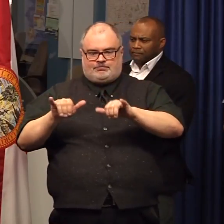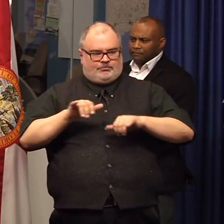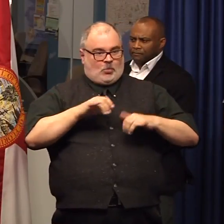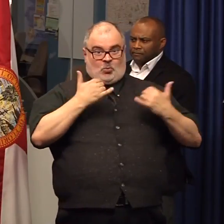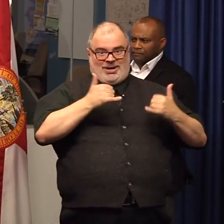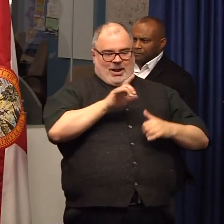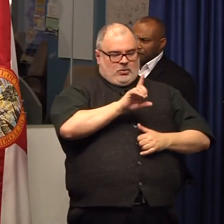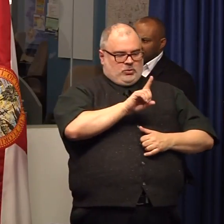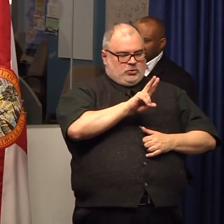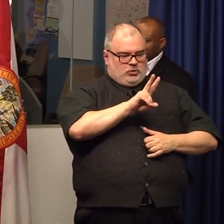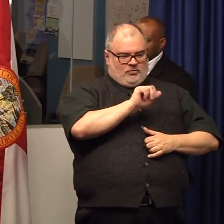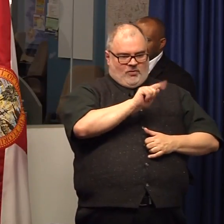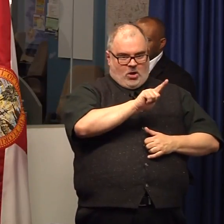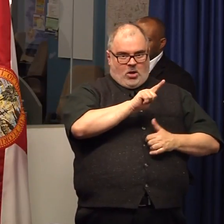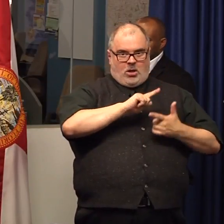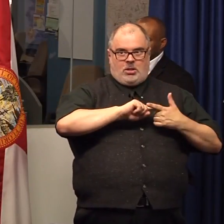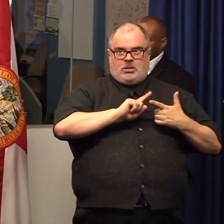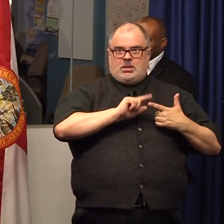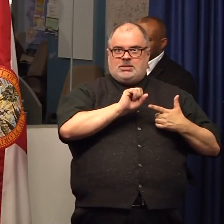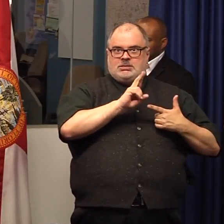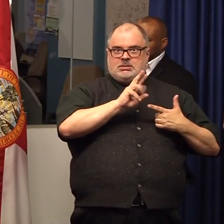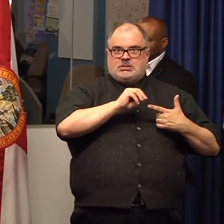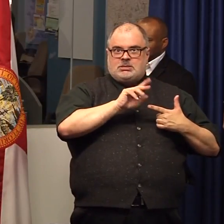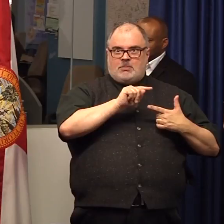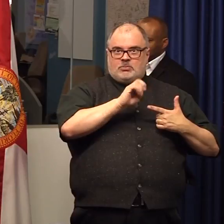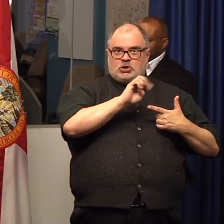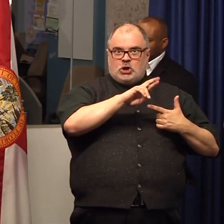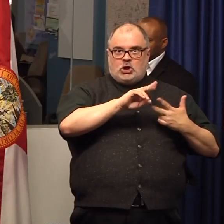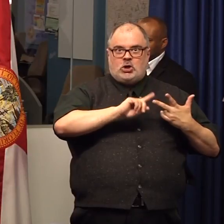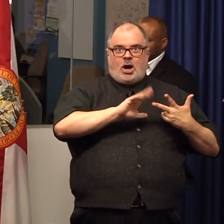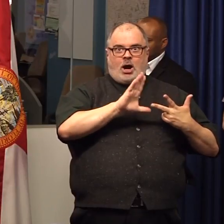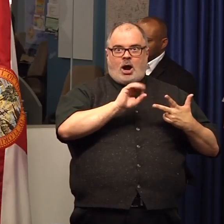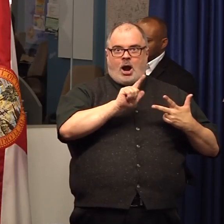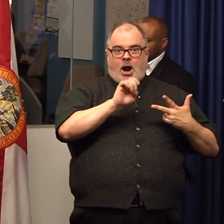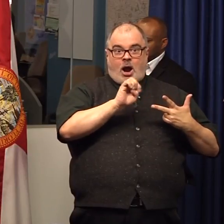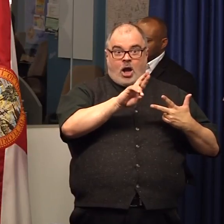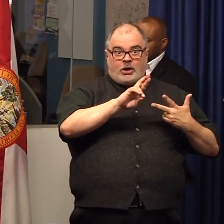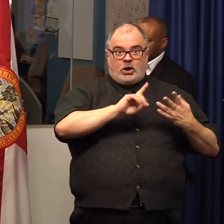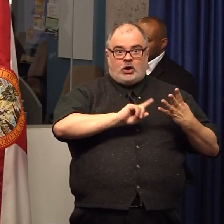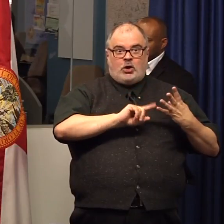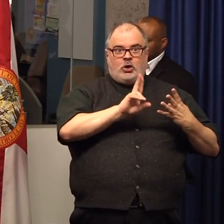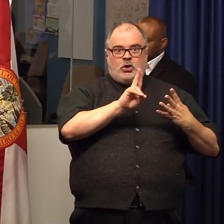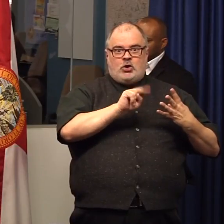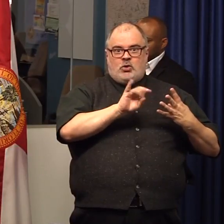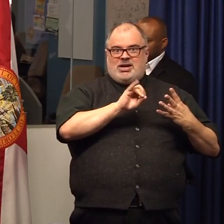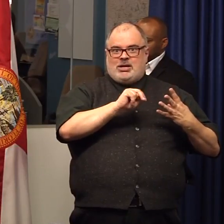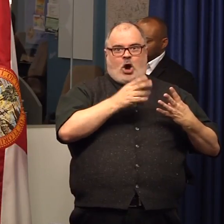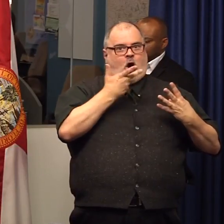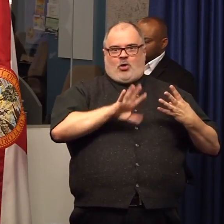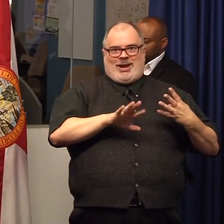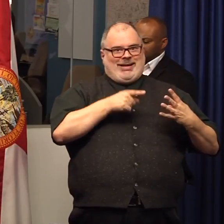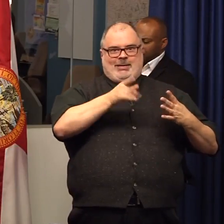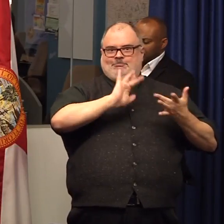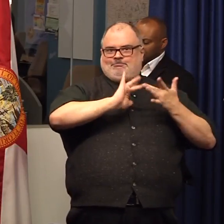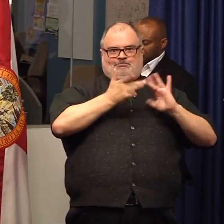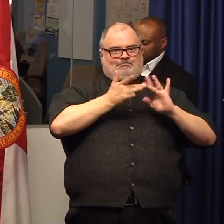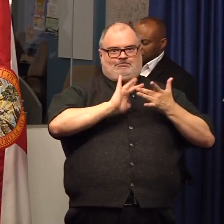Sumter Collier and and Union are already doing it and are up and ready to run on Monday